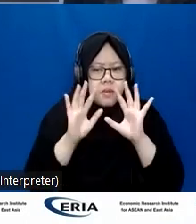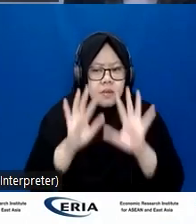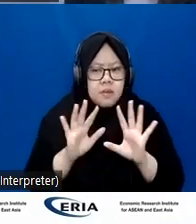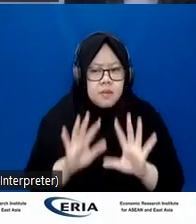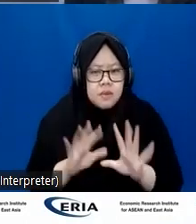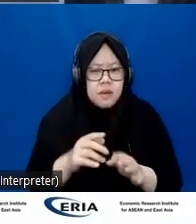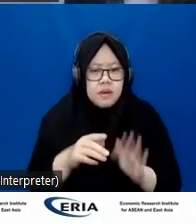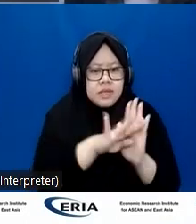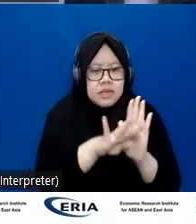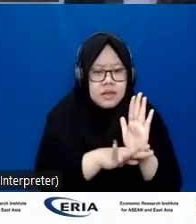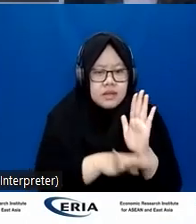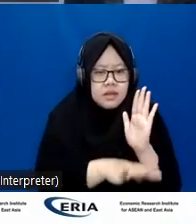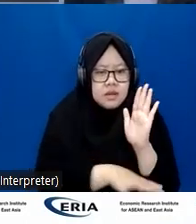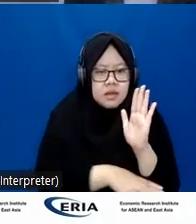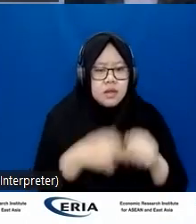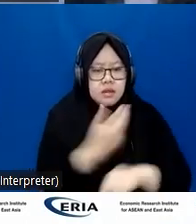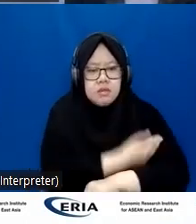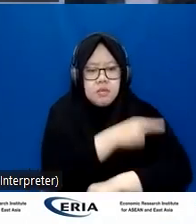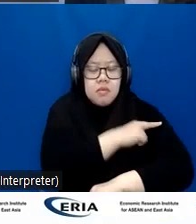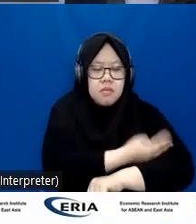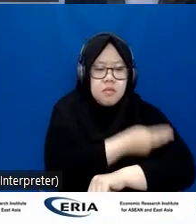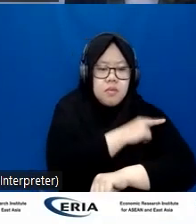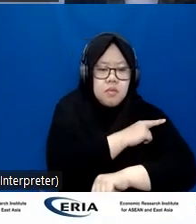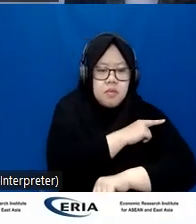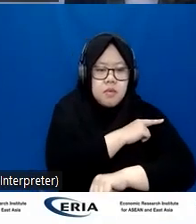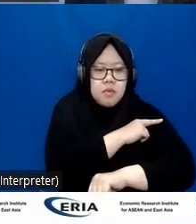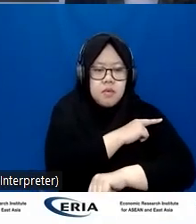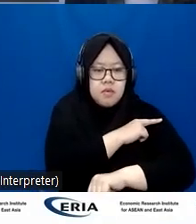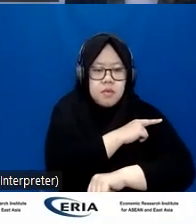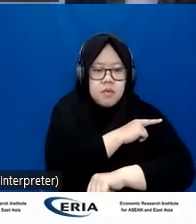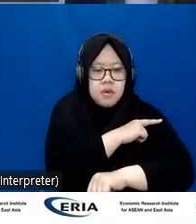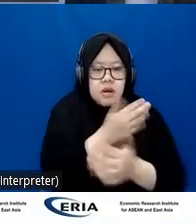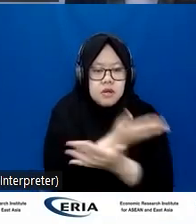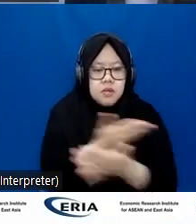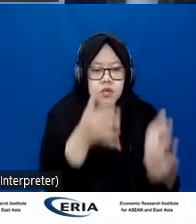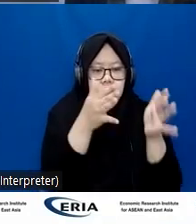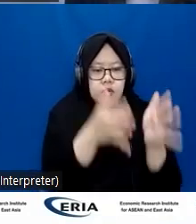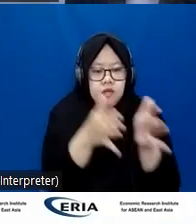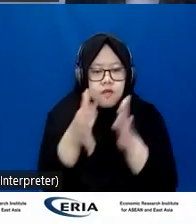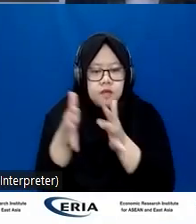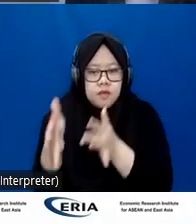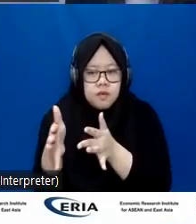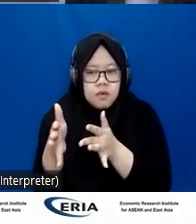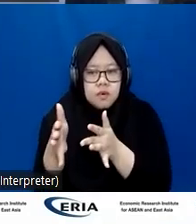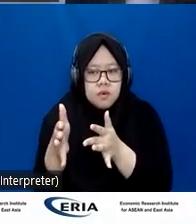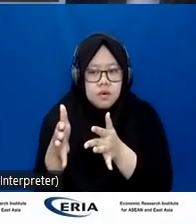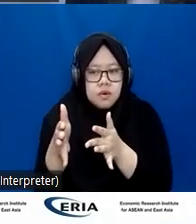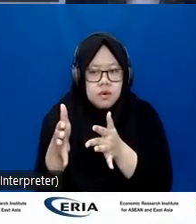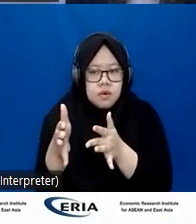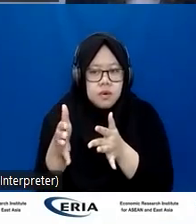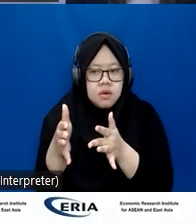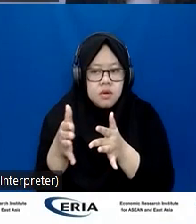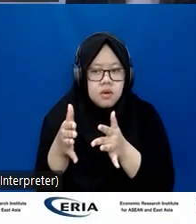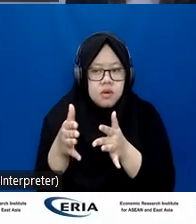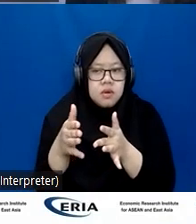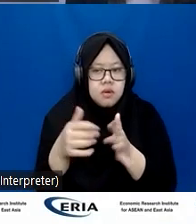for digital skills across all sectors, and digital literacy is key in this, as well as